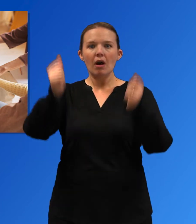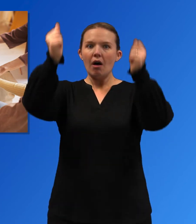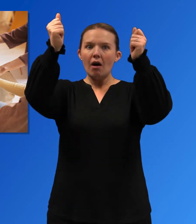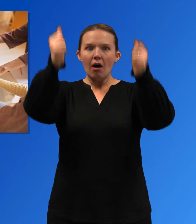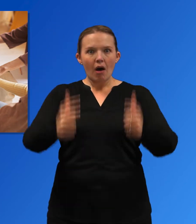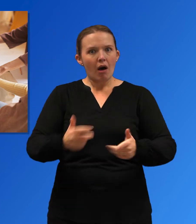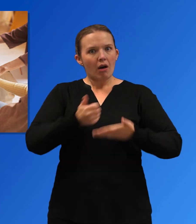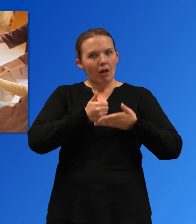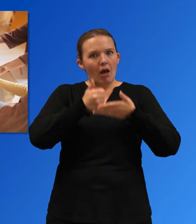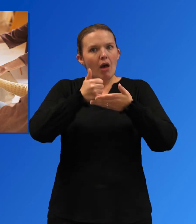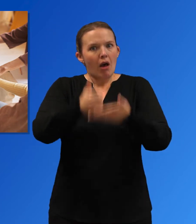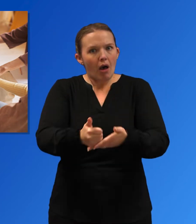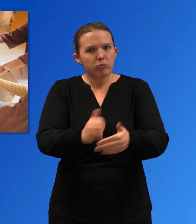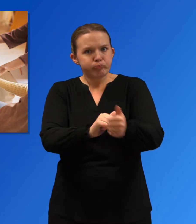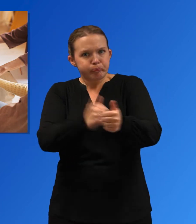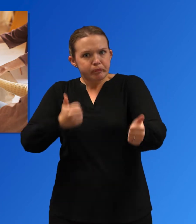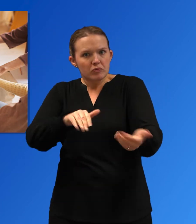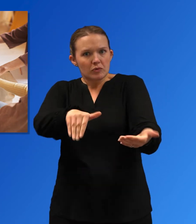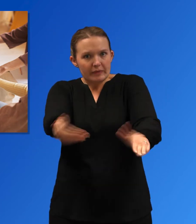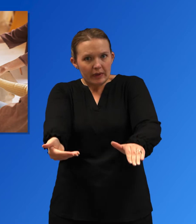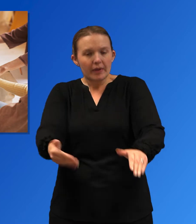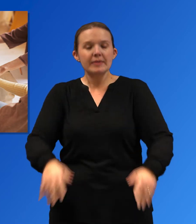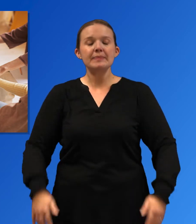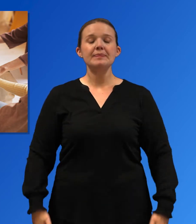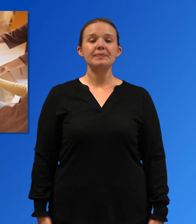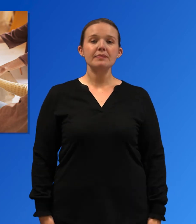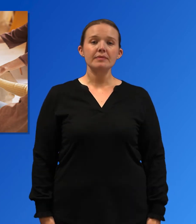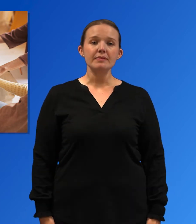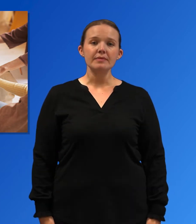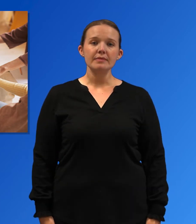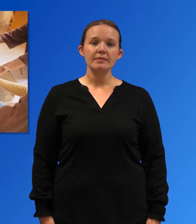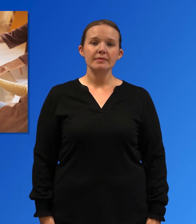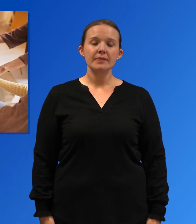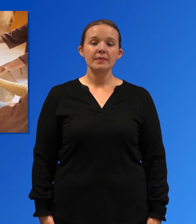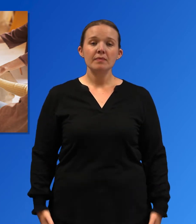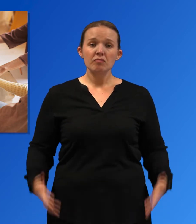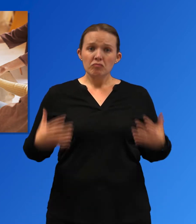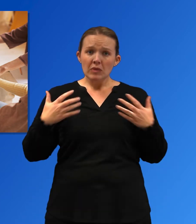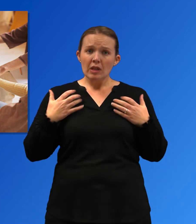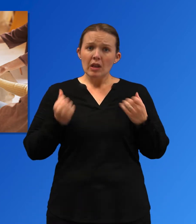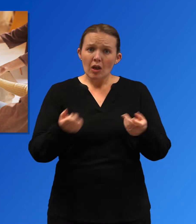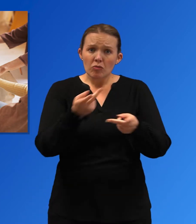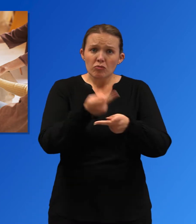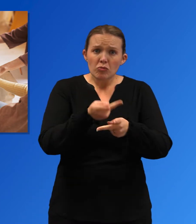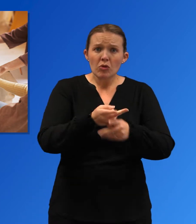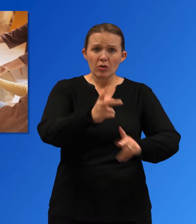disorder treatment, harm reduction, and recovery support services.